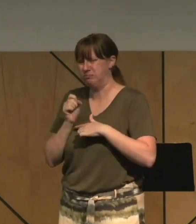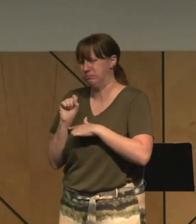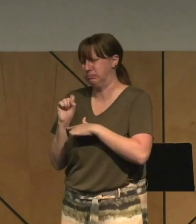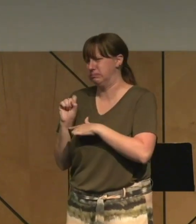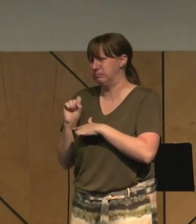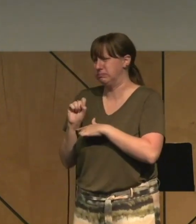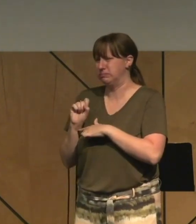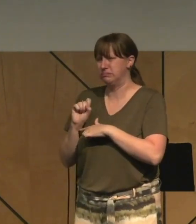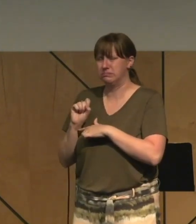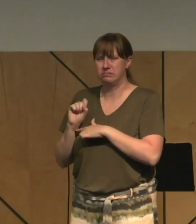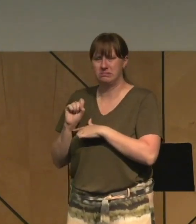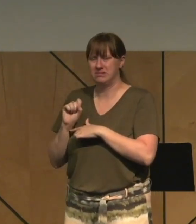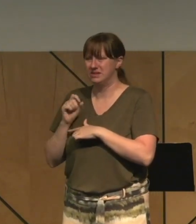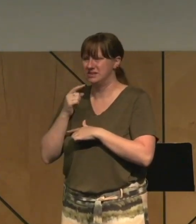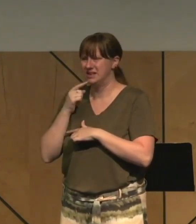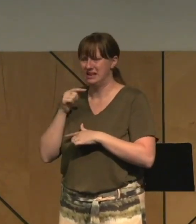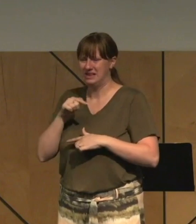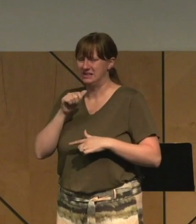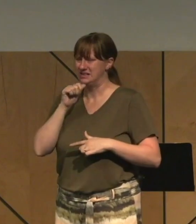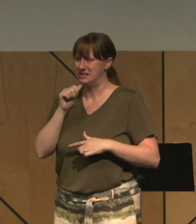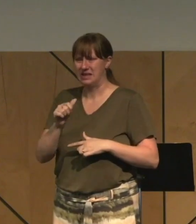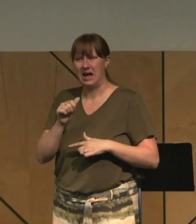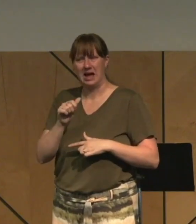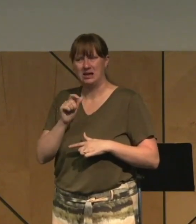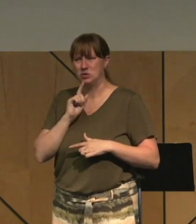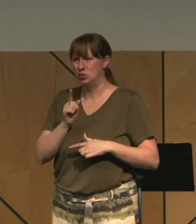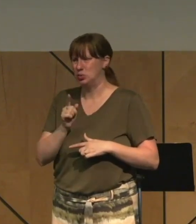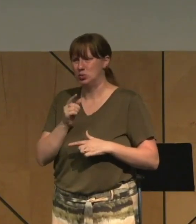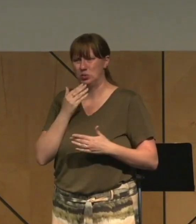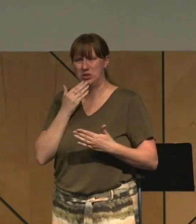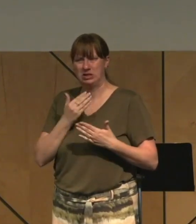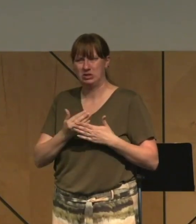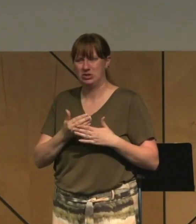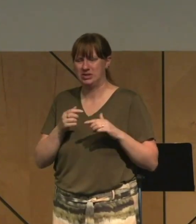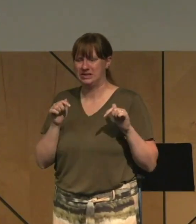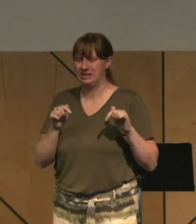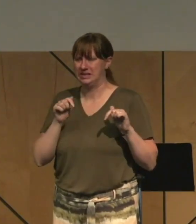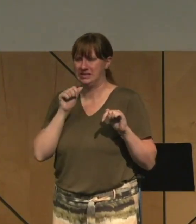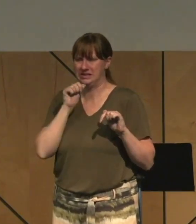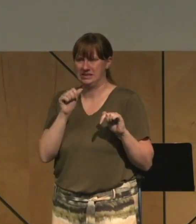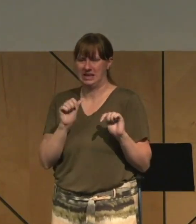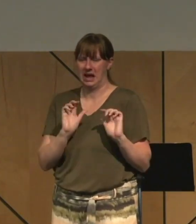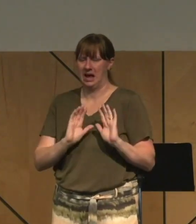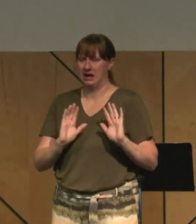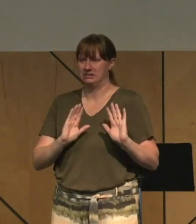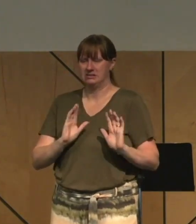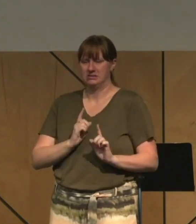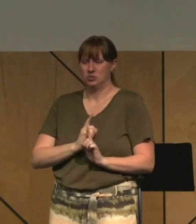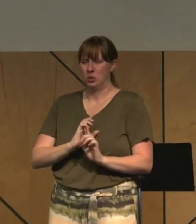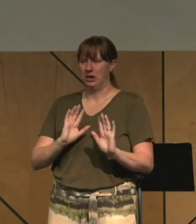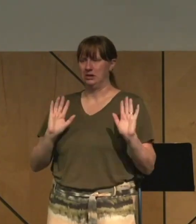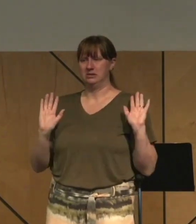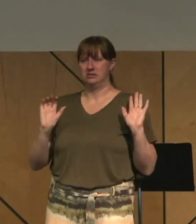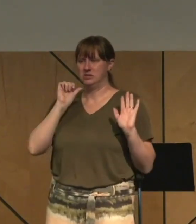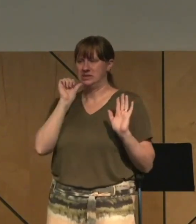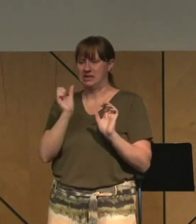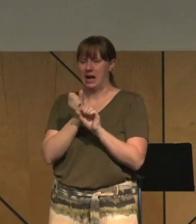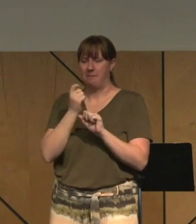this isn't truly good. This isn't what I was made for.